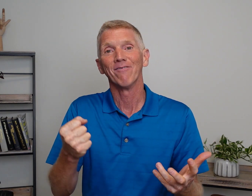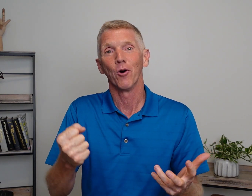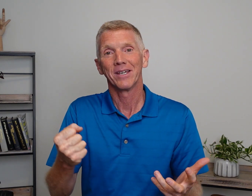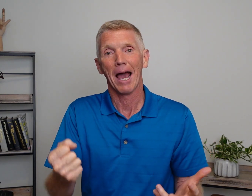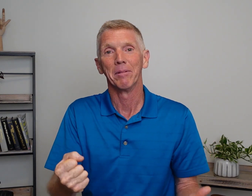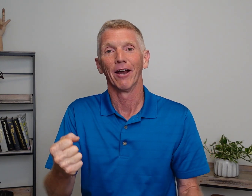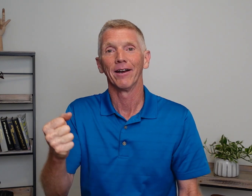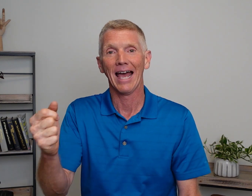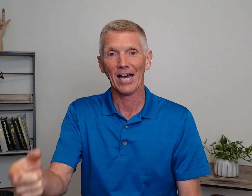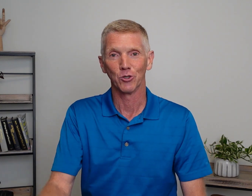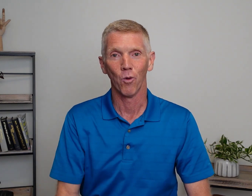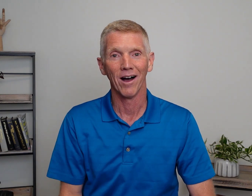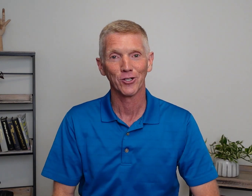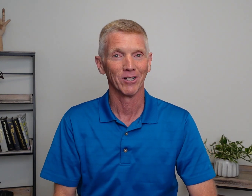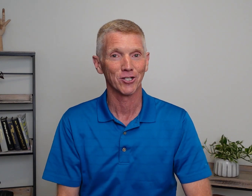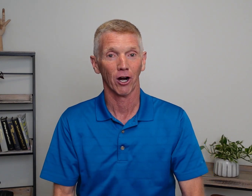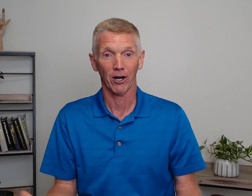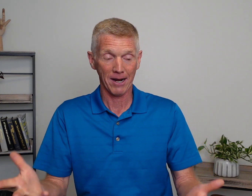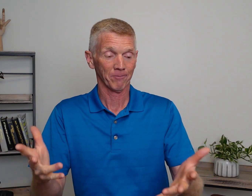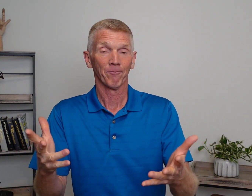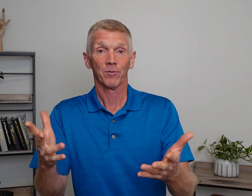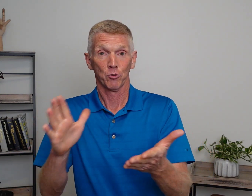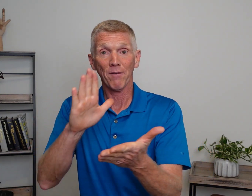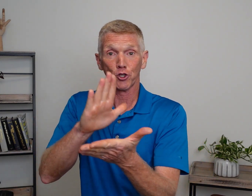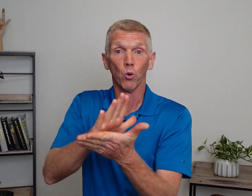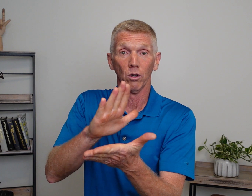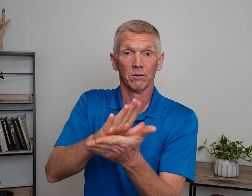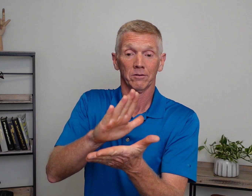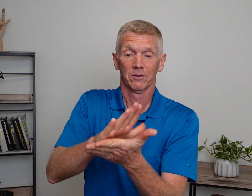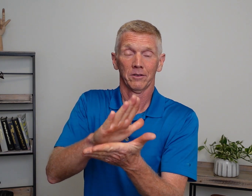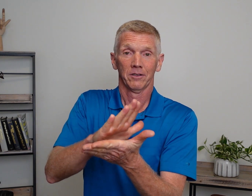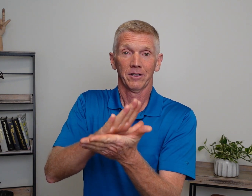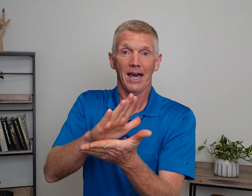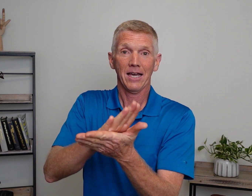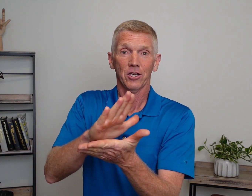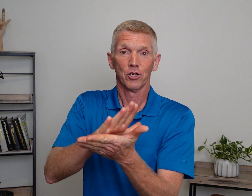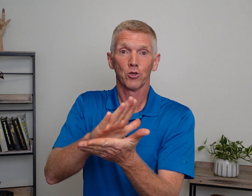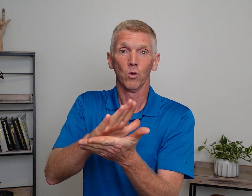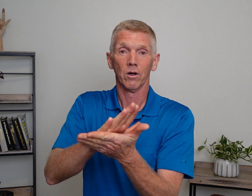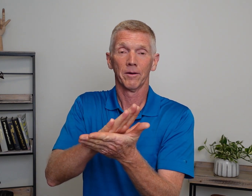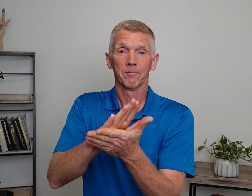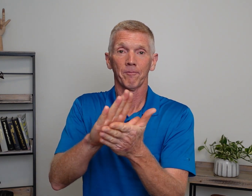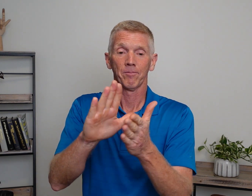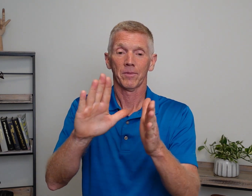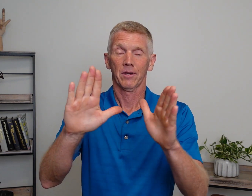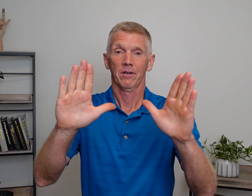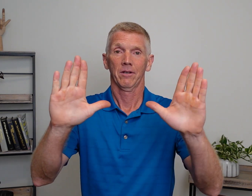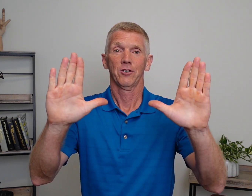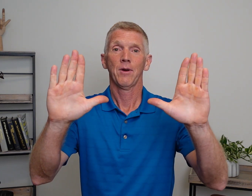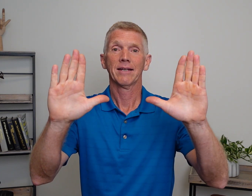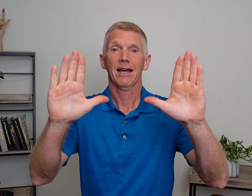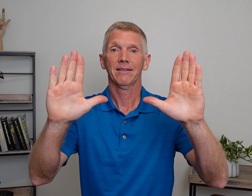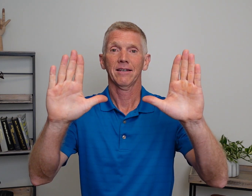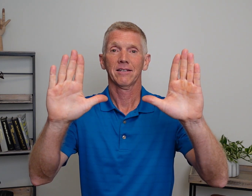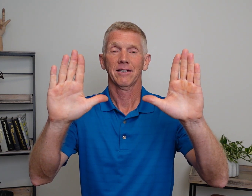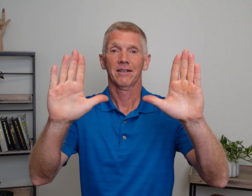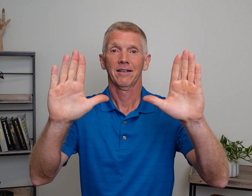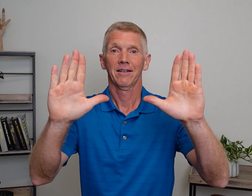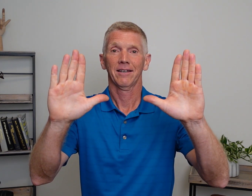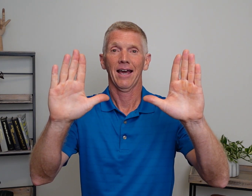vocabulary as well. So let's start, alright? So we have school. Okay? School. Two hands like this. Okay?